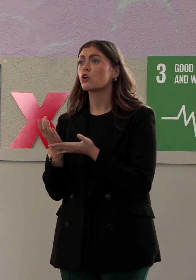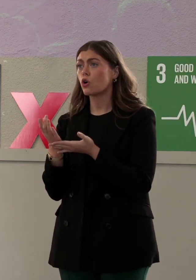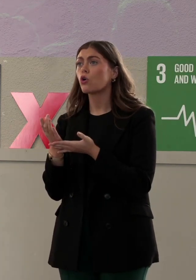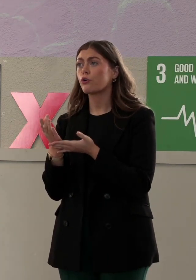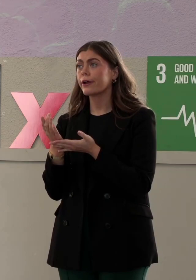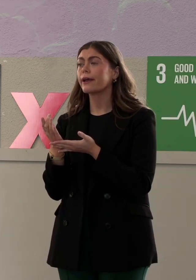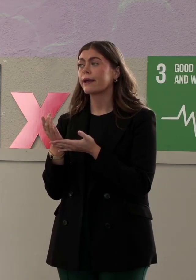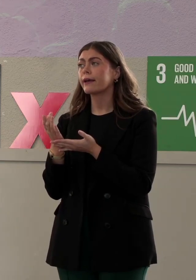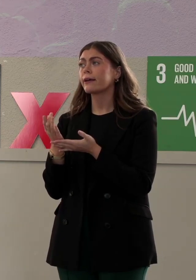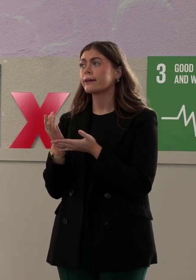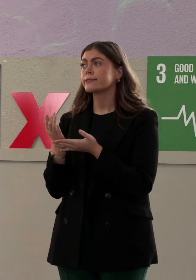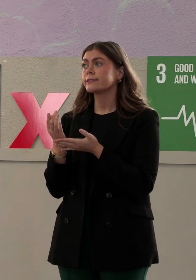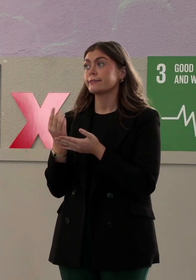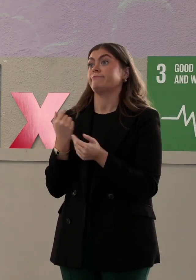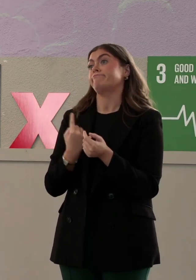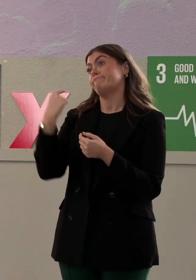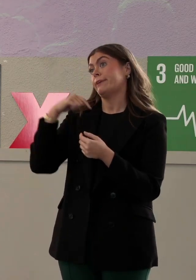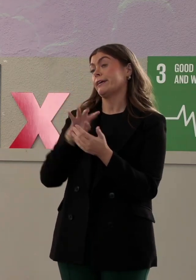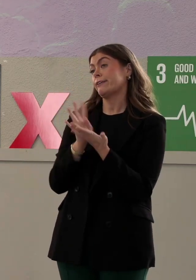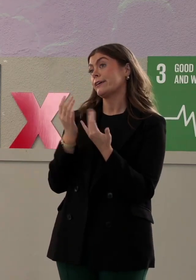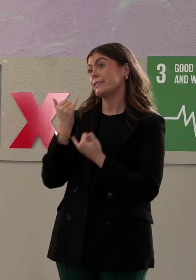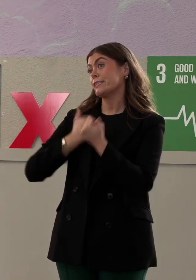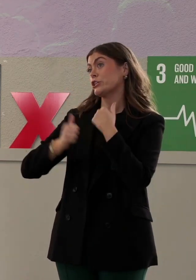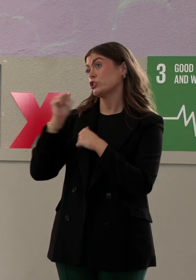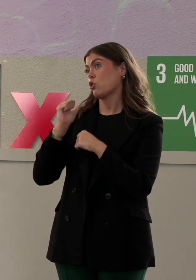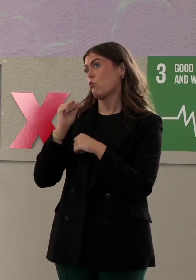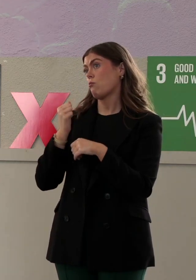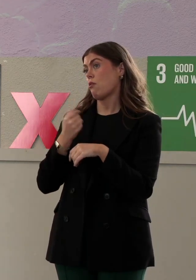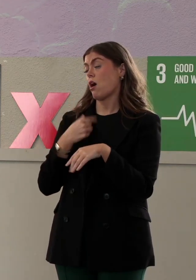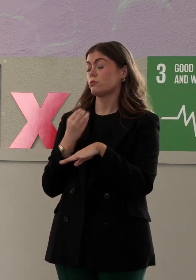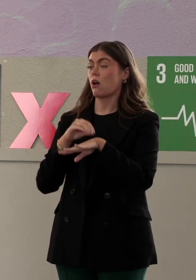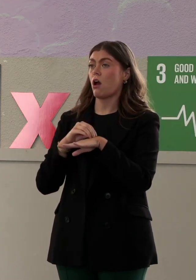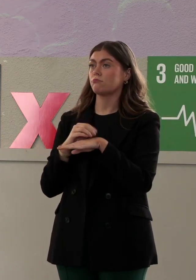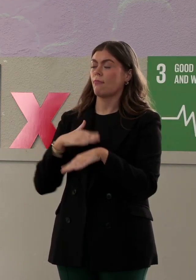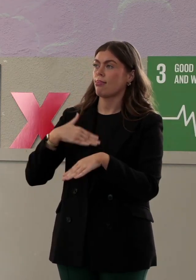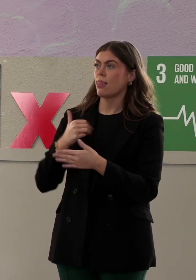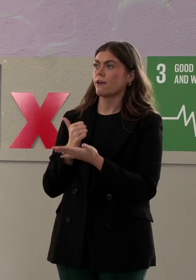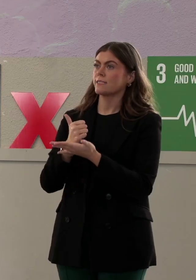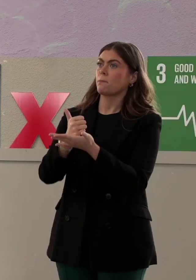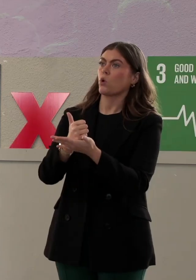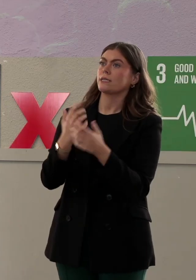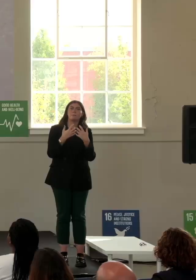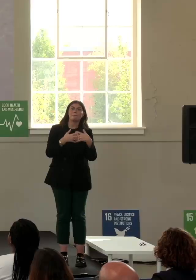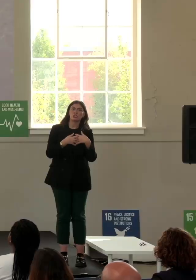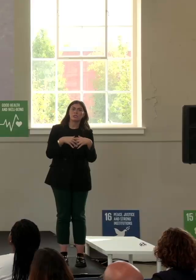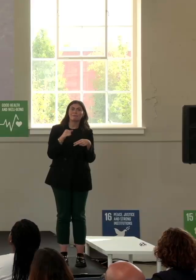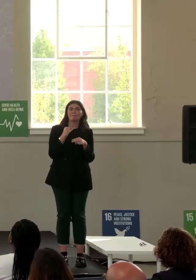time, 19 years ago, I was on a life support machine in Chelsea Westminster Hospital.